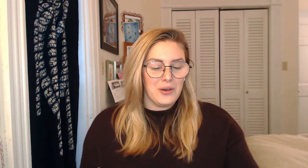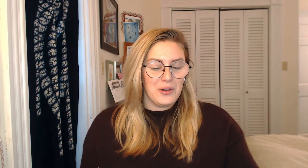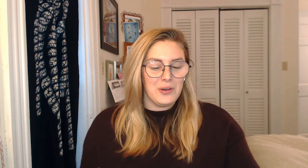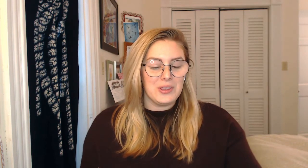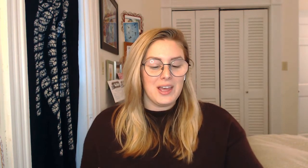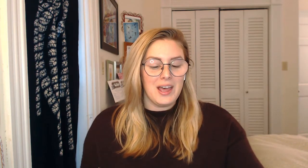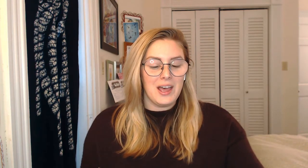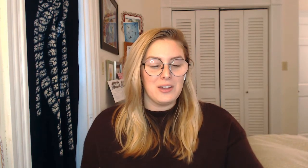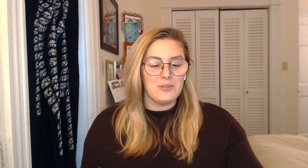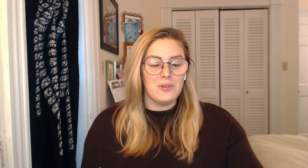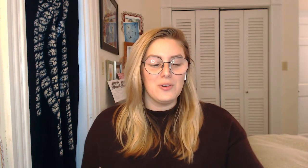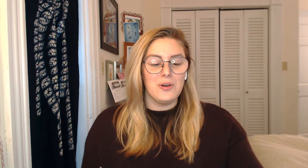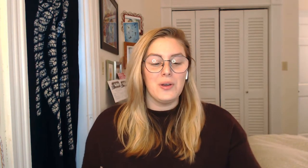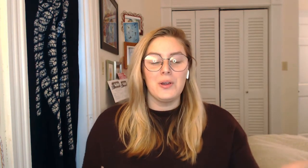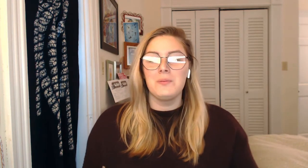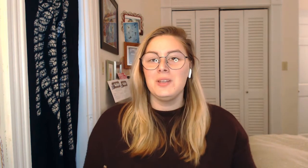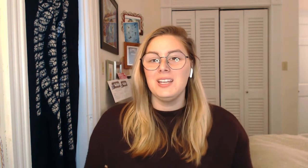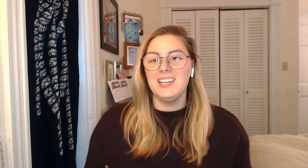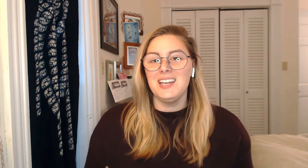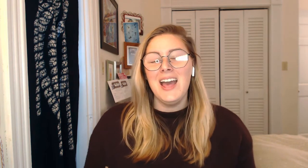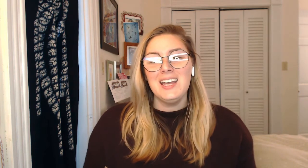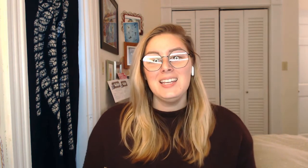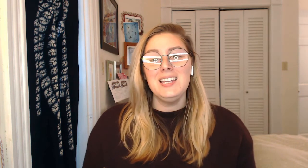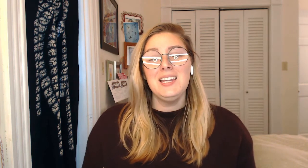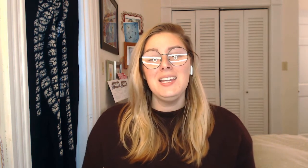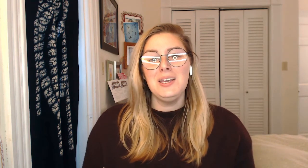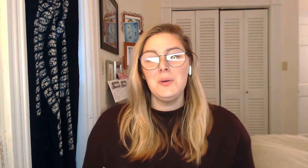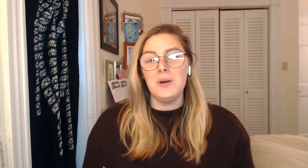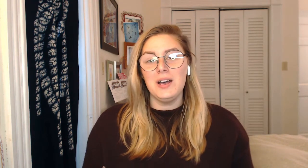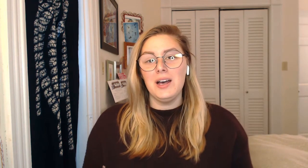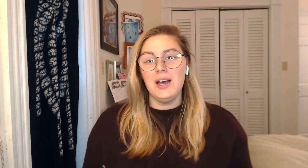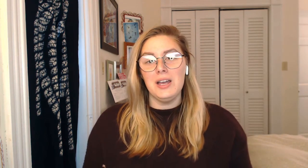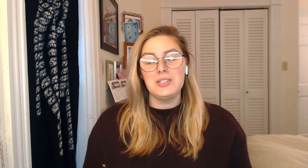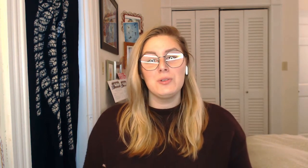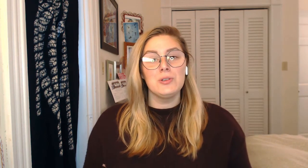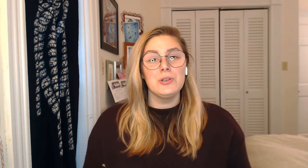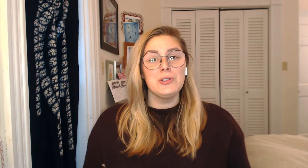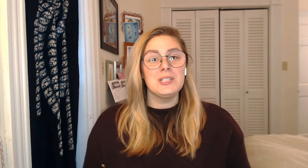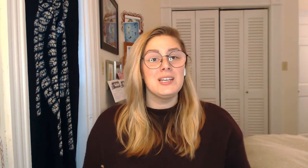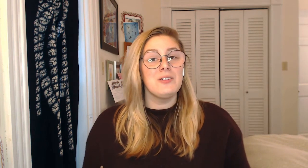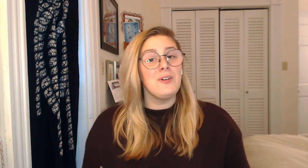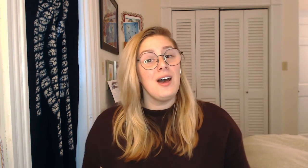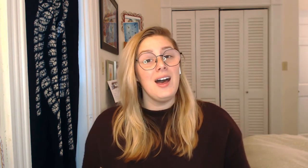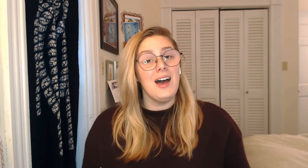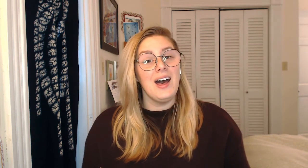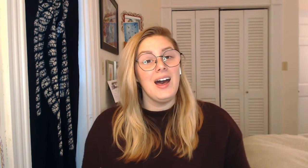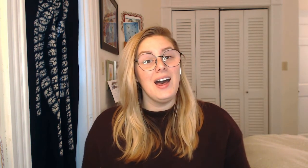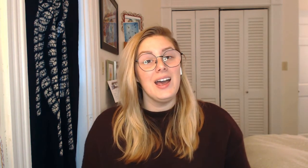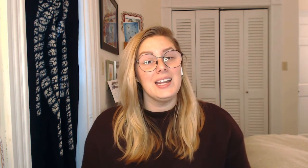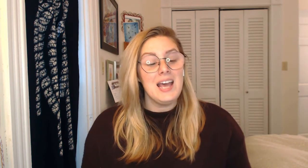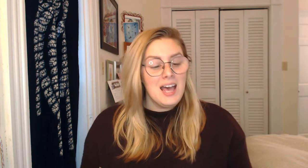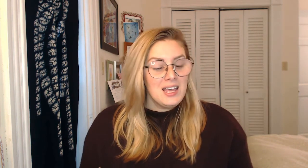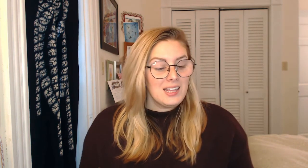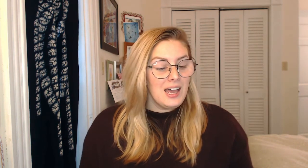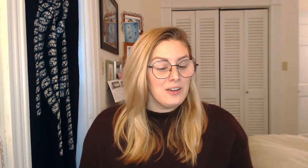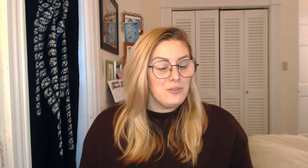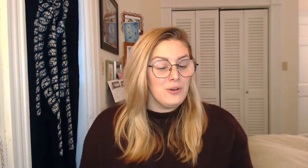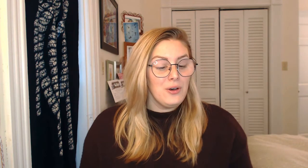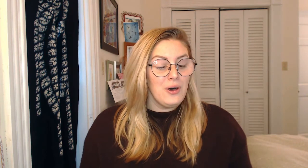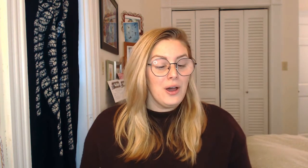that for me, He was crucified. That for